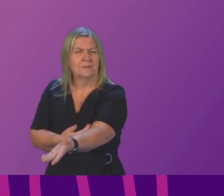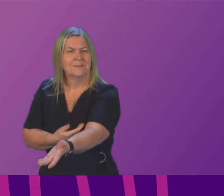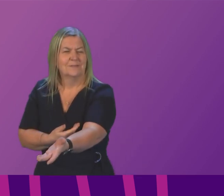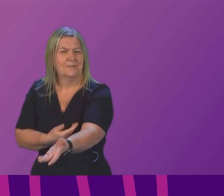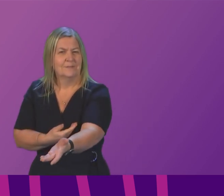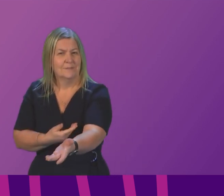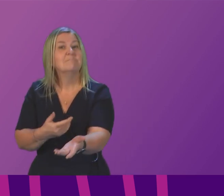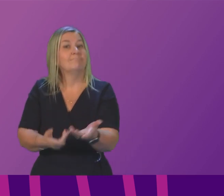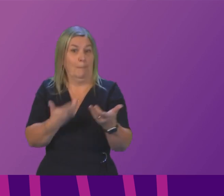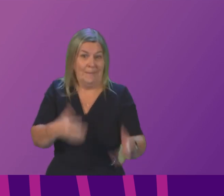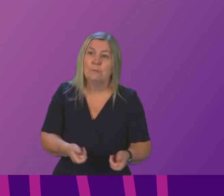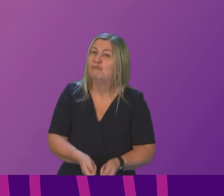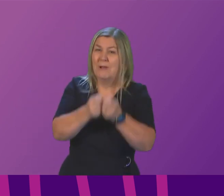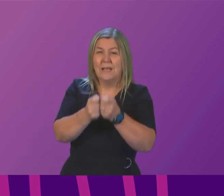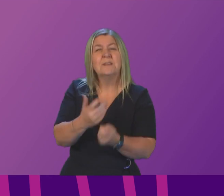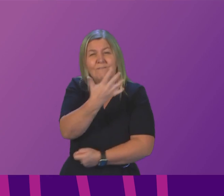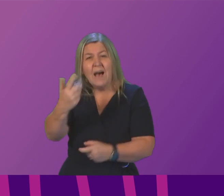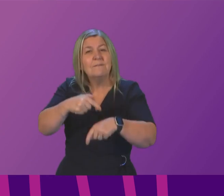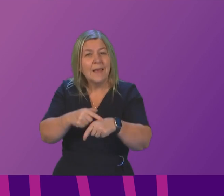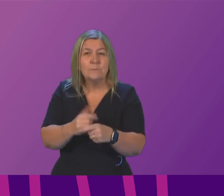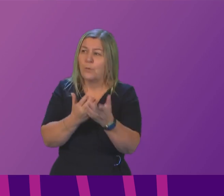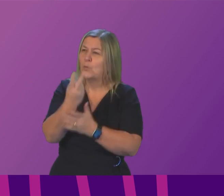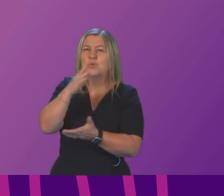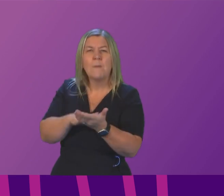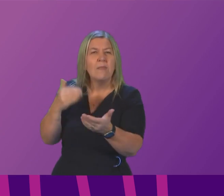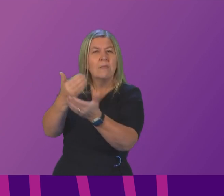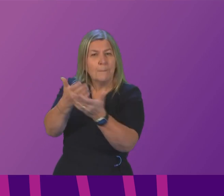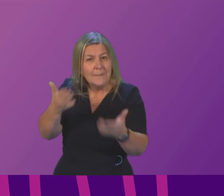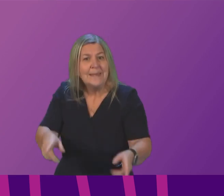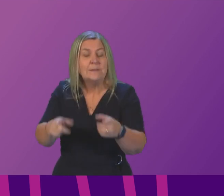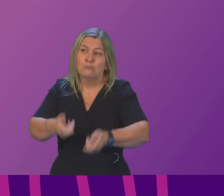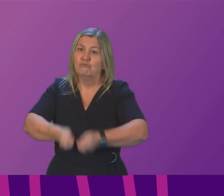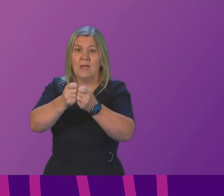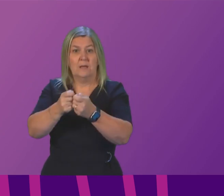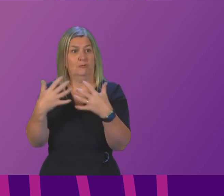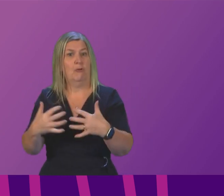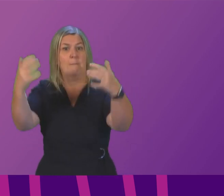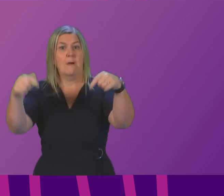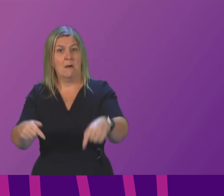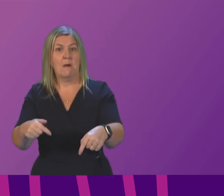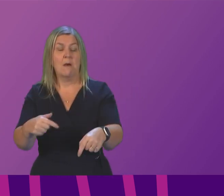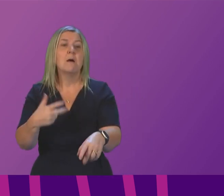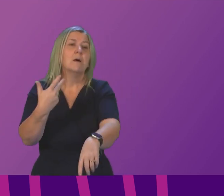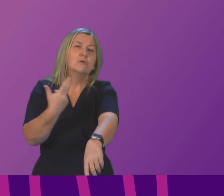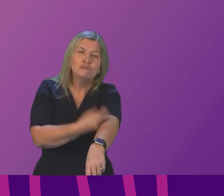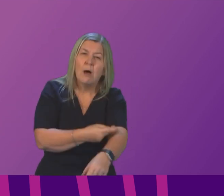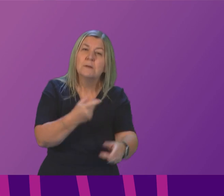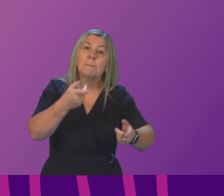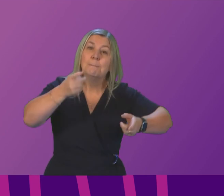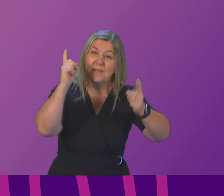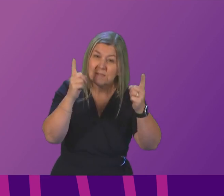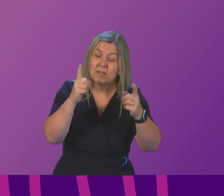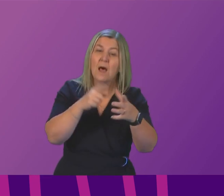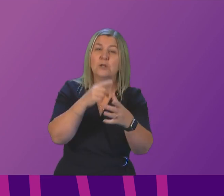times over two months. When it was raised in this chamber with the Drugs Minister, Angela Constance, she said,